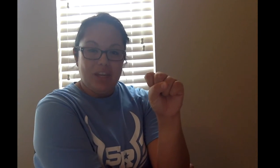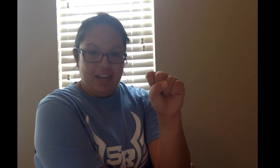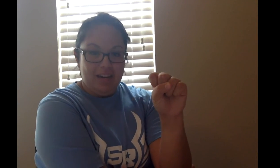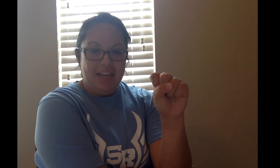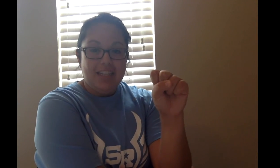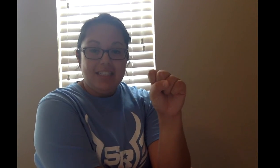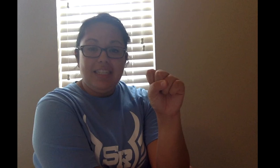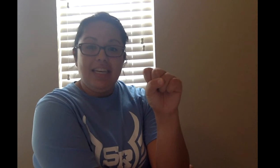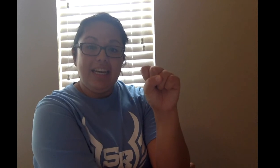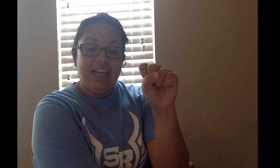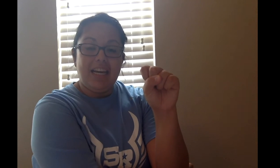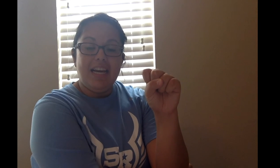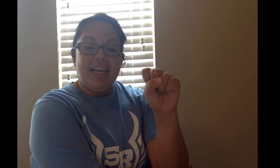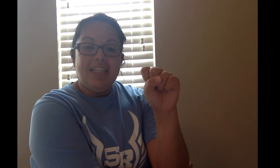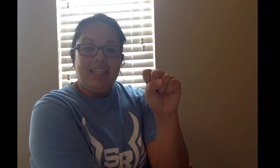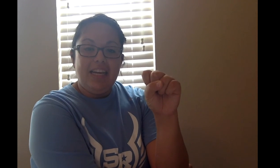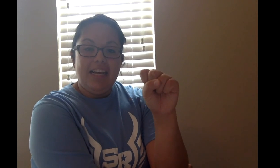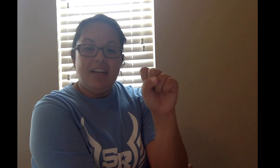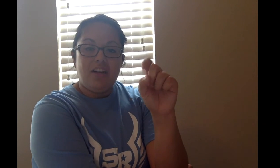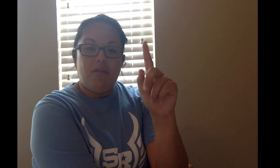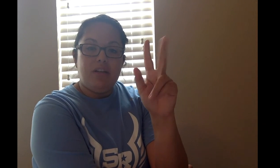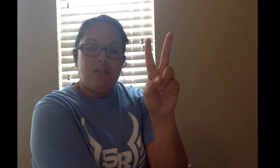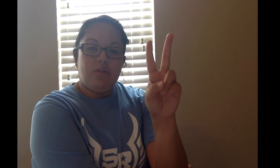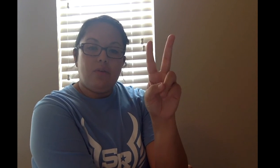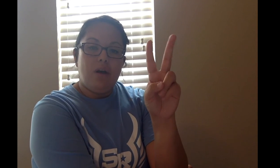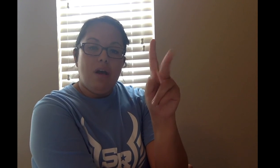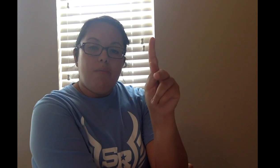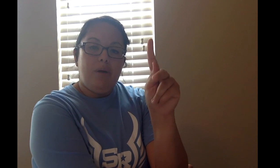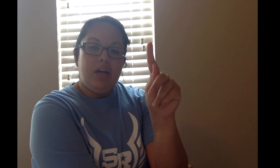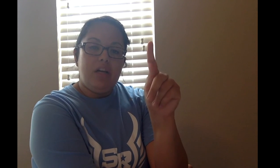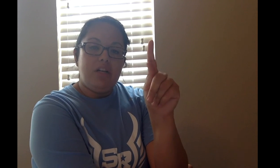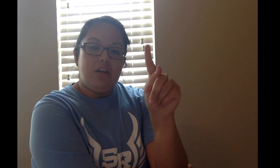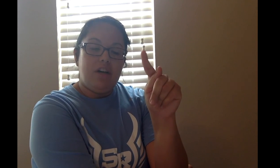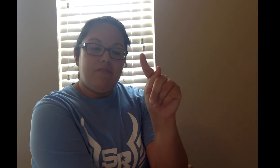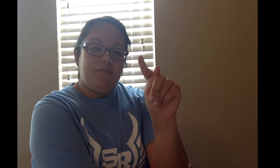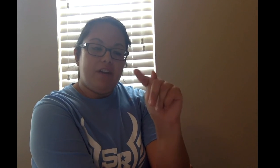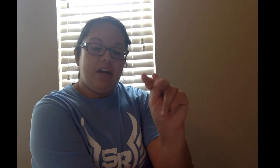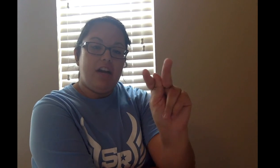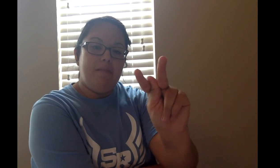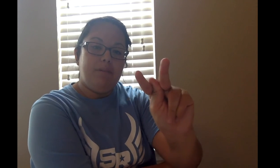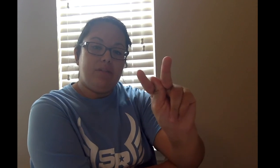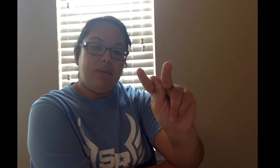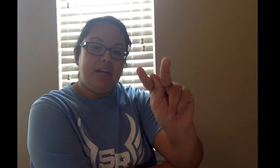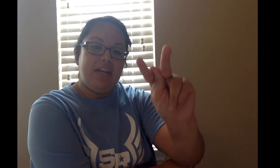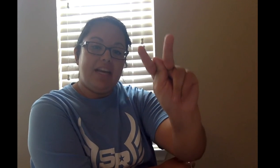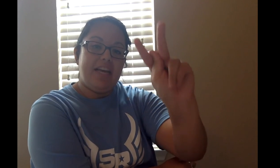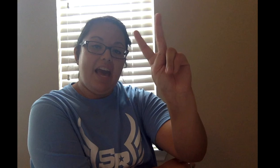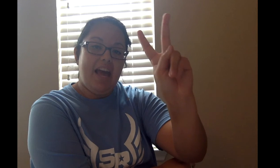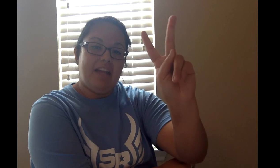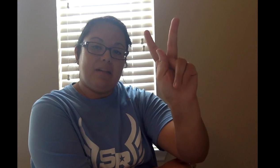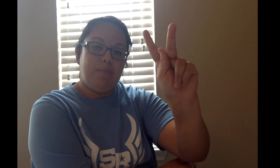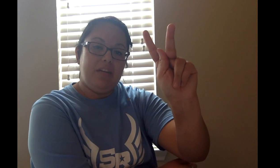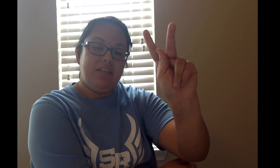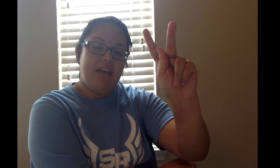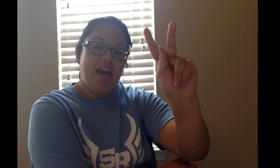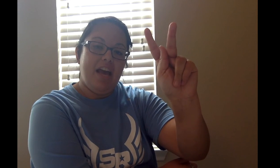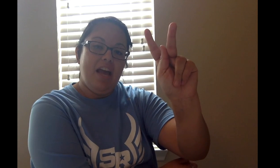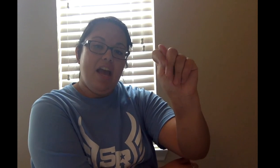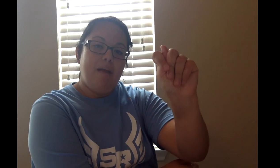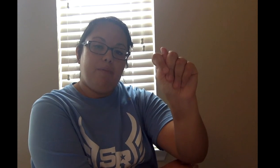good, T, T, you're going to put your finger in between like K, like the piece K, and